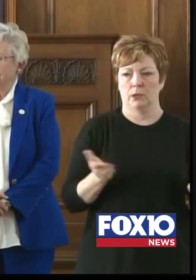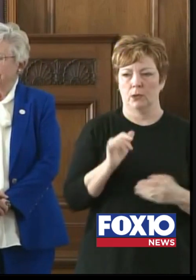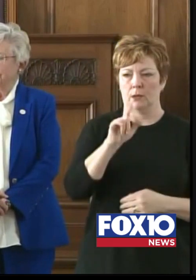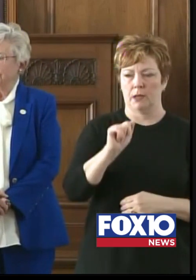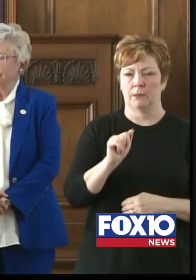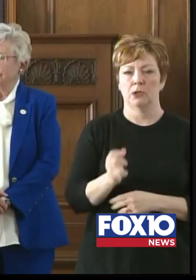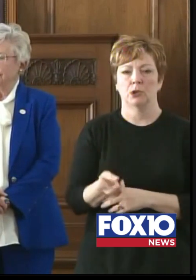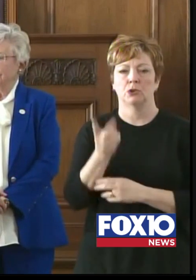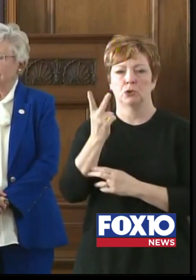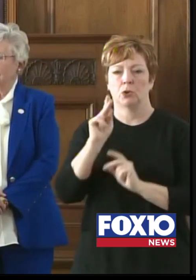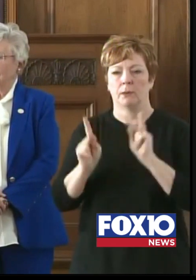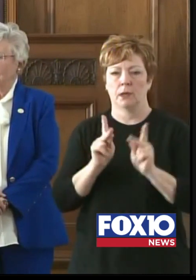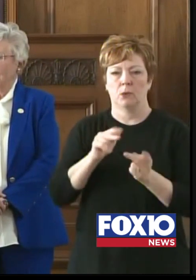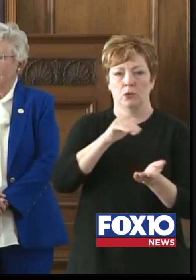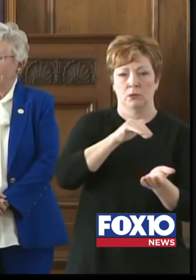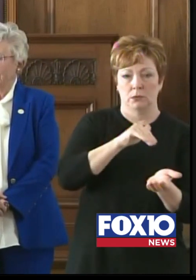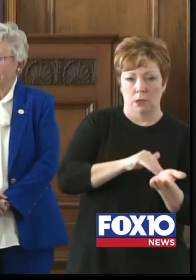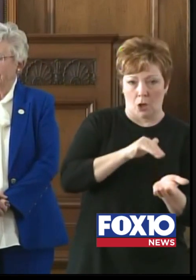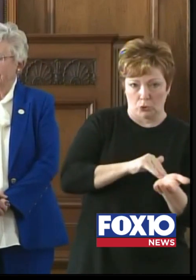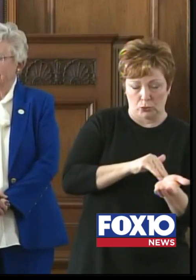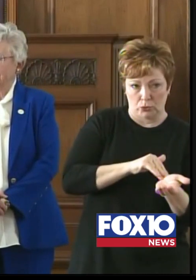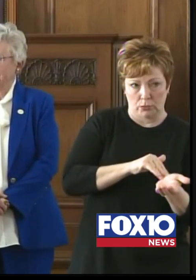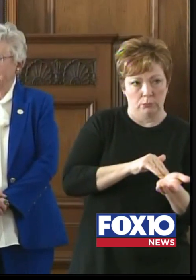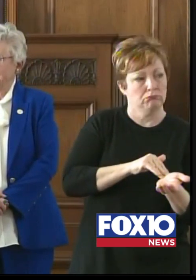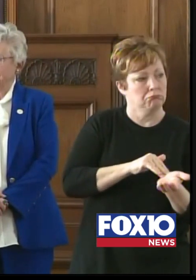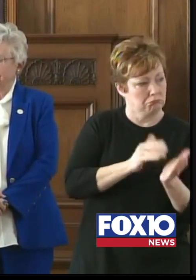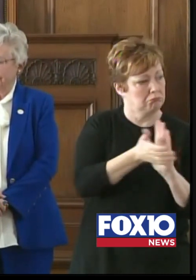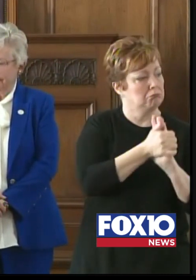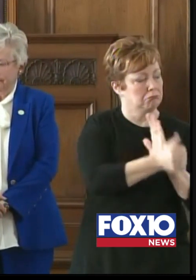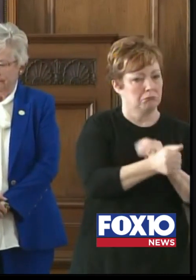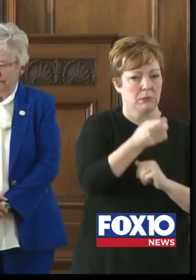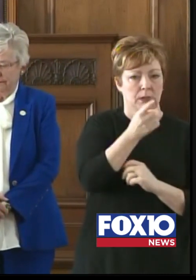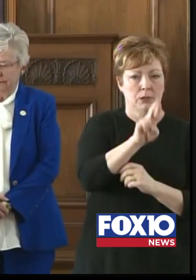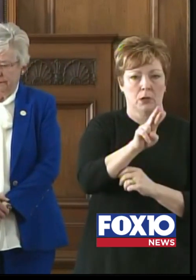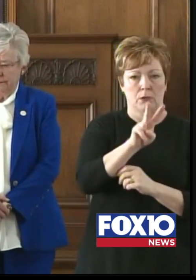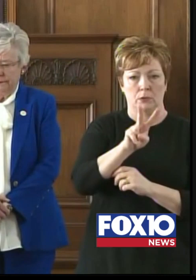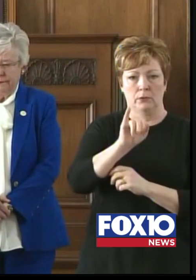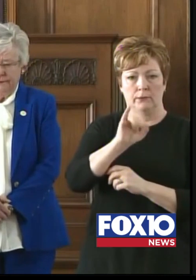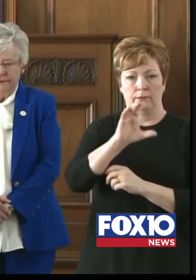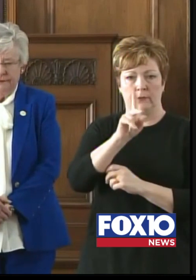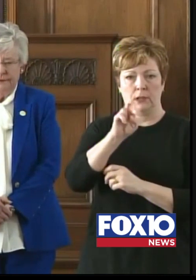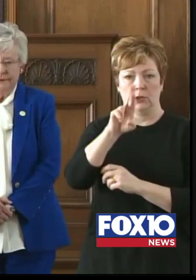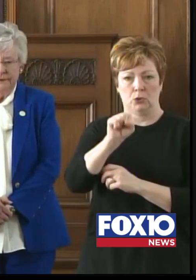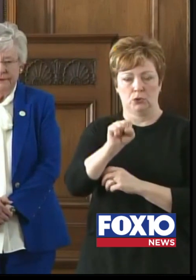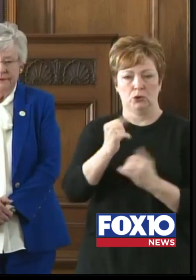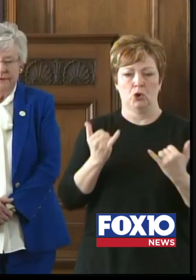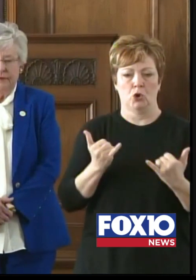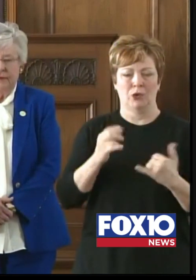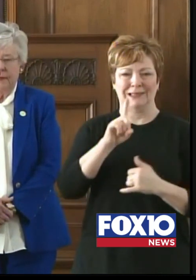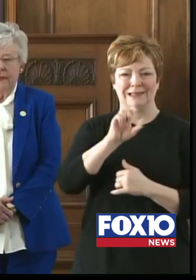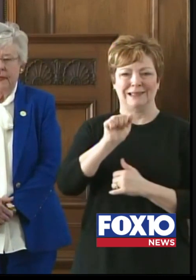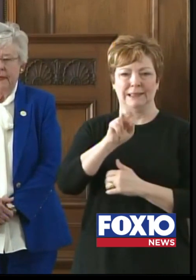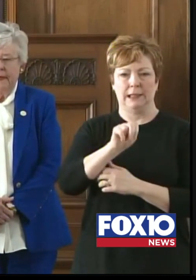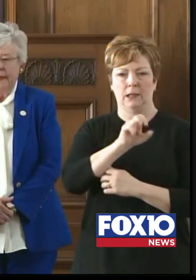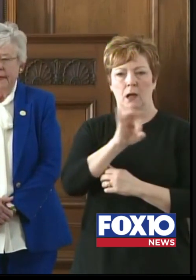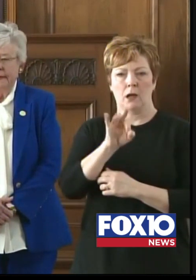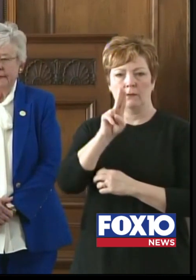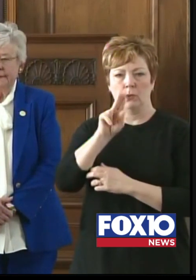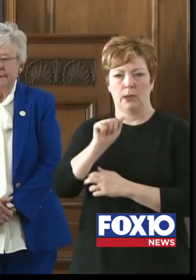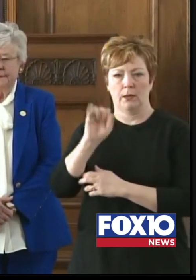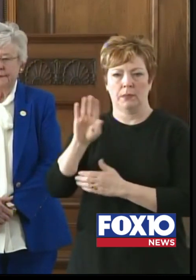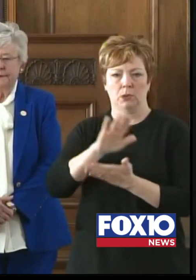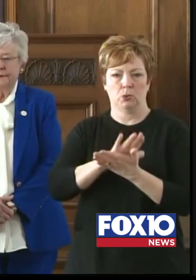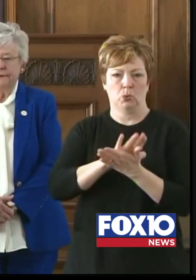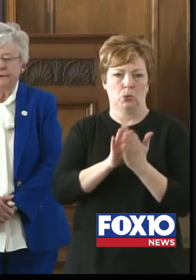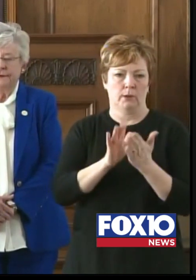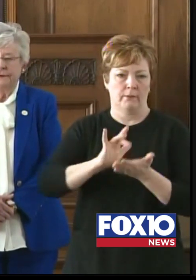members who are medical doctors, accomplished medical doctors. Dr. Vickers is the current dean of the UAB School of Medicine, and Dr.